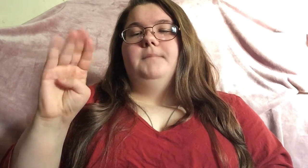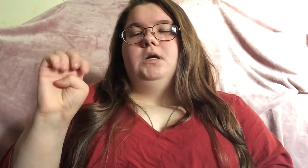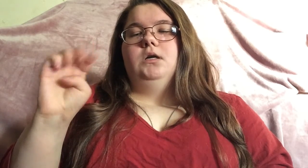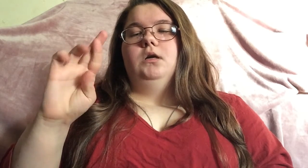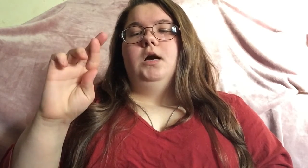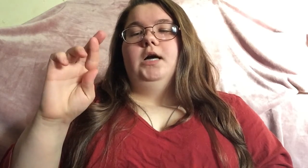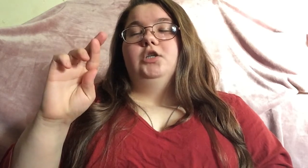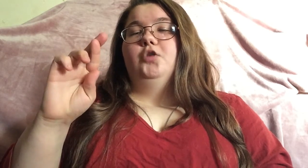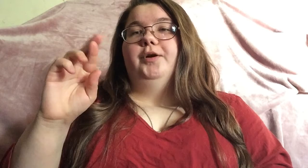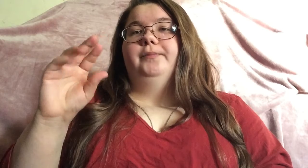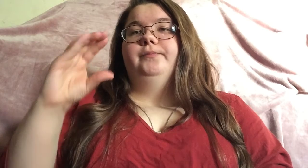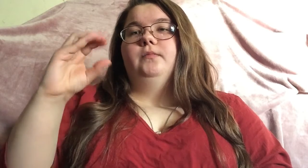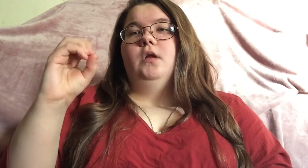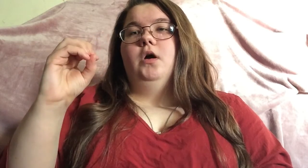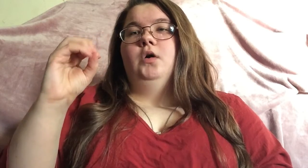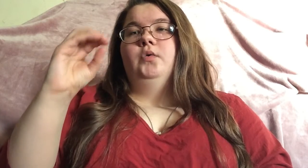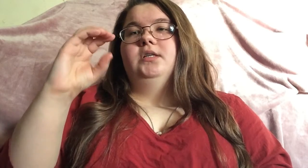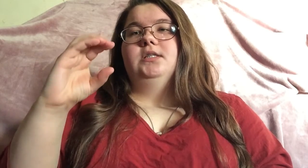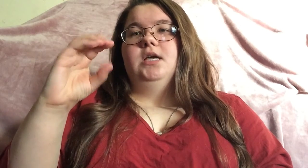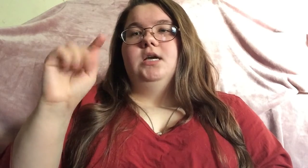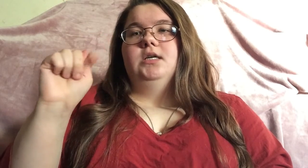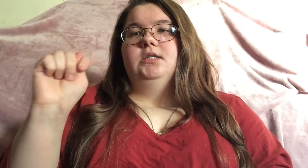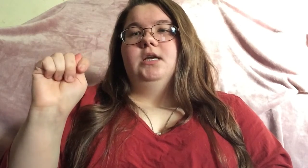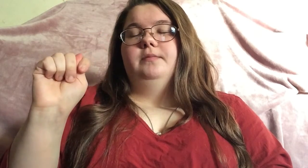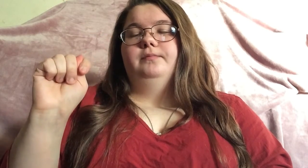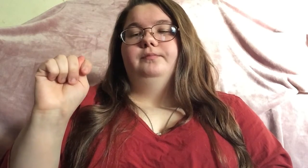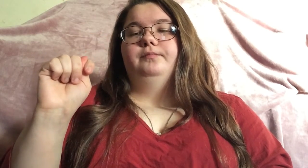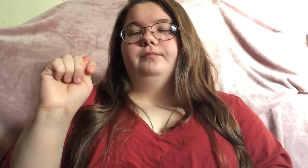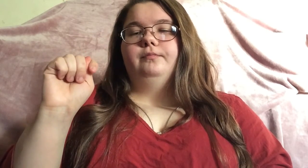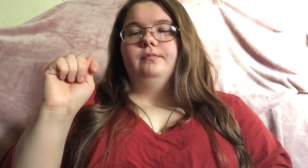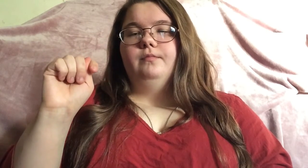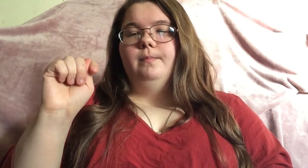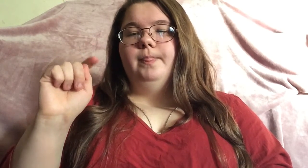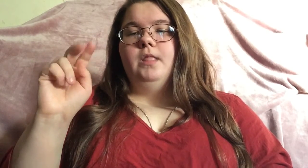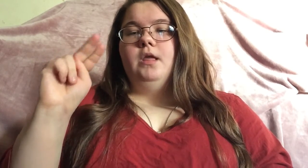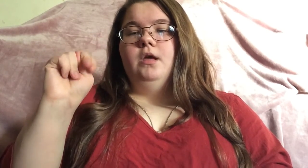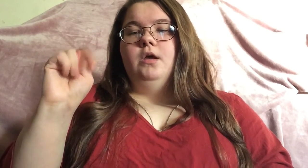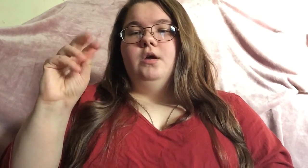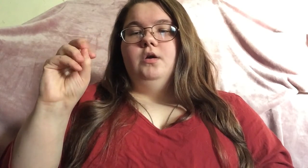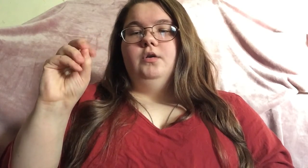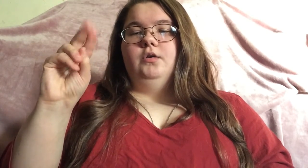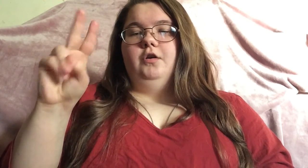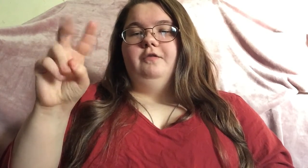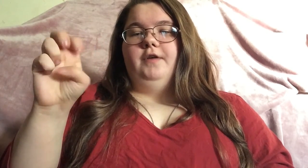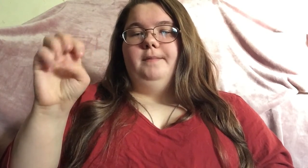October, O-C-T, November,